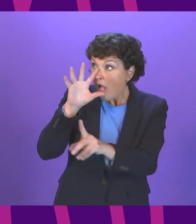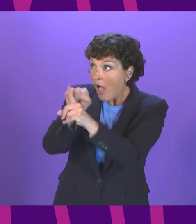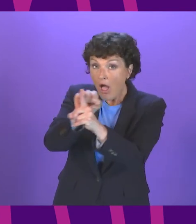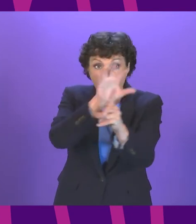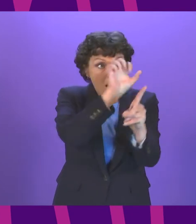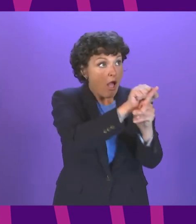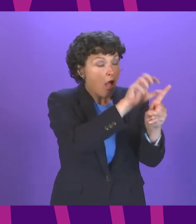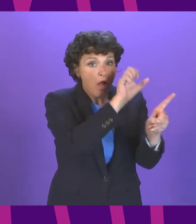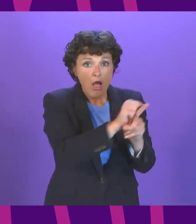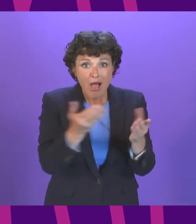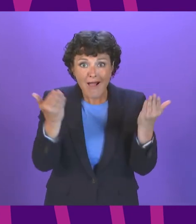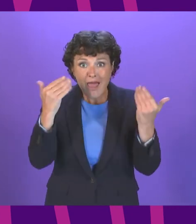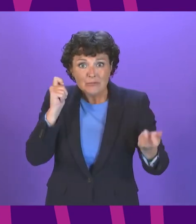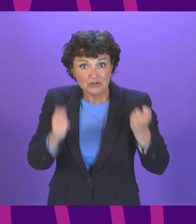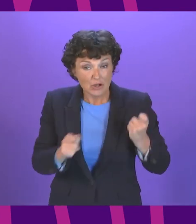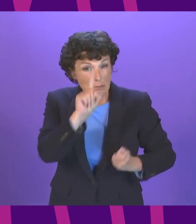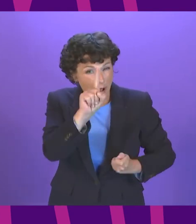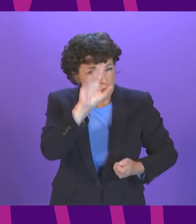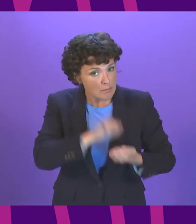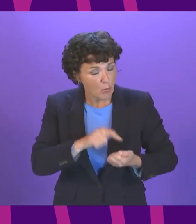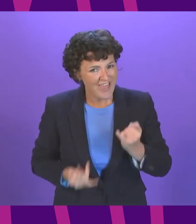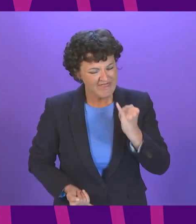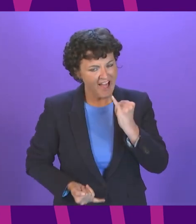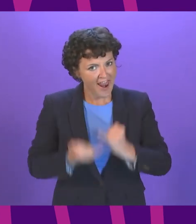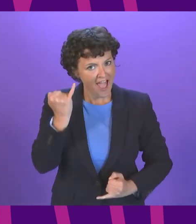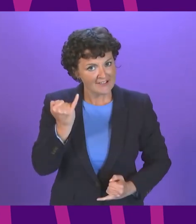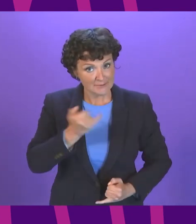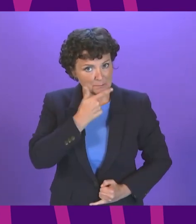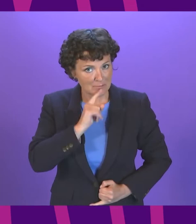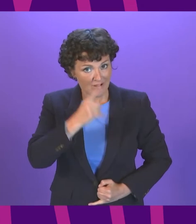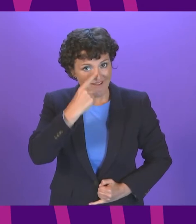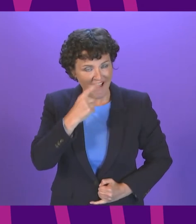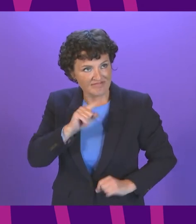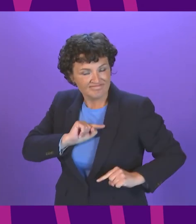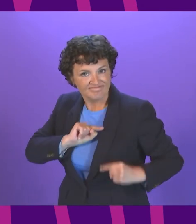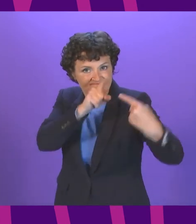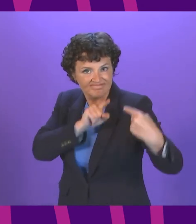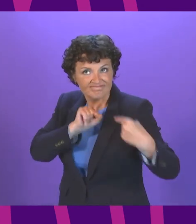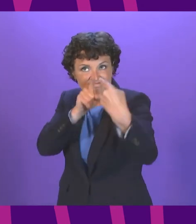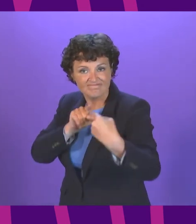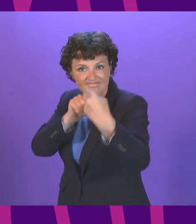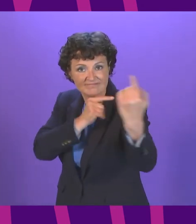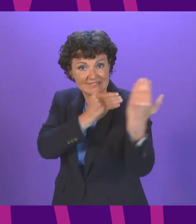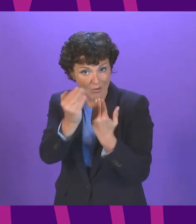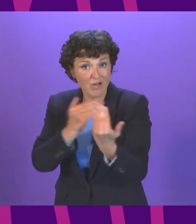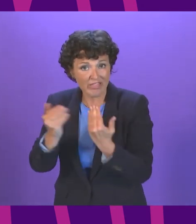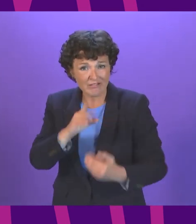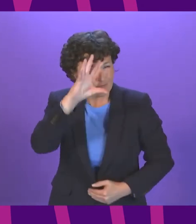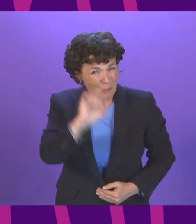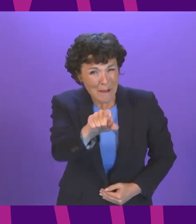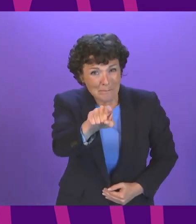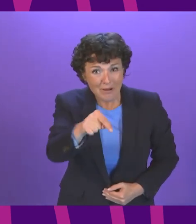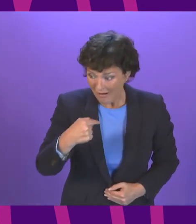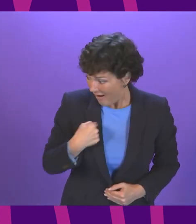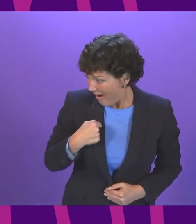generation who can address it and those who deny the need for stronger action on the climate when our world our home is literally